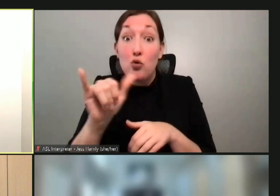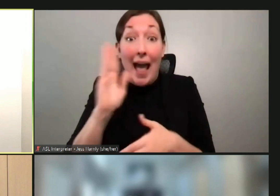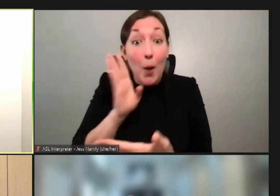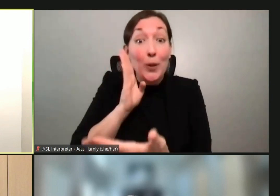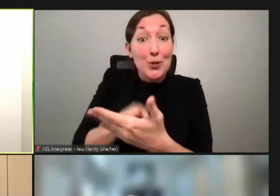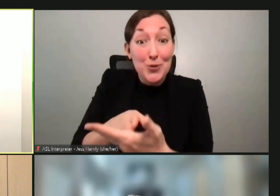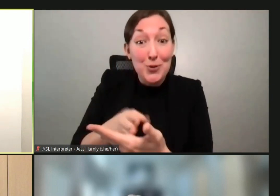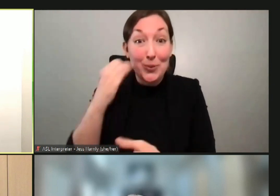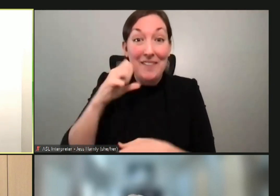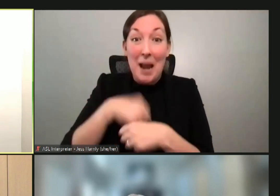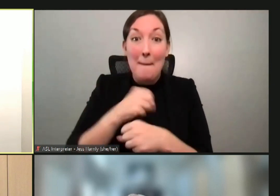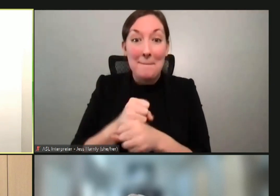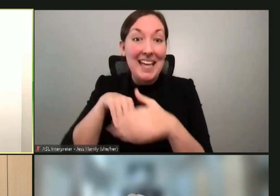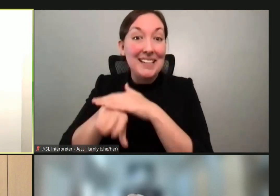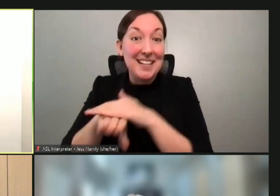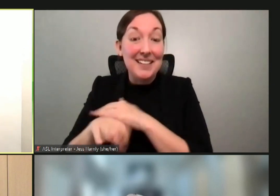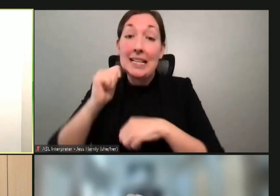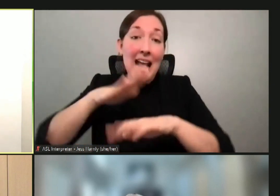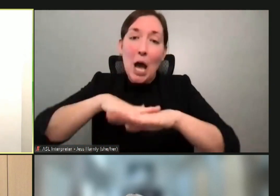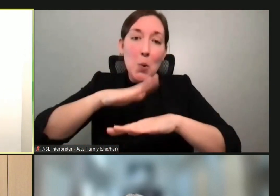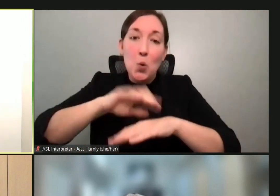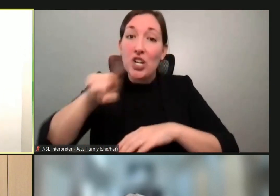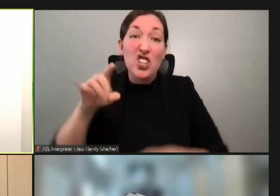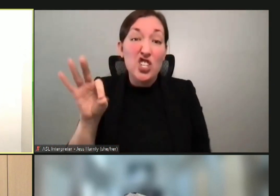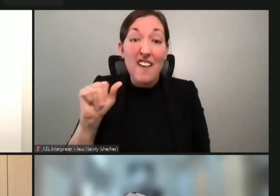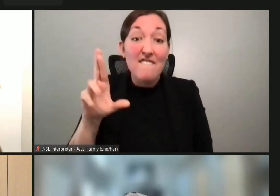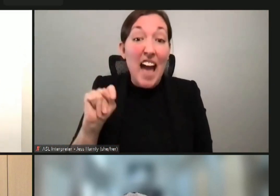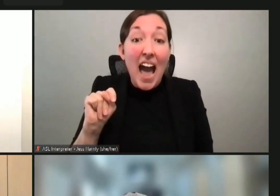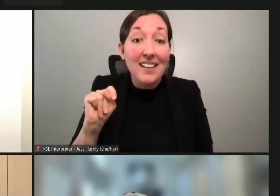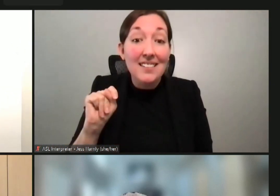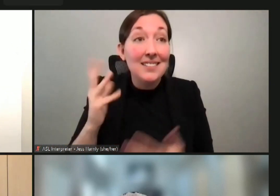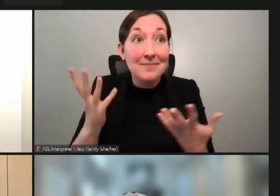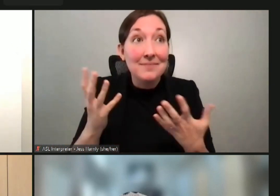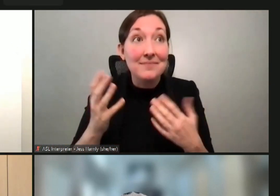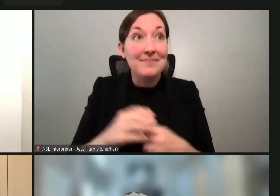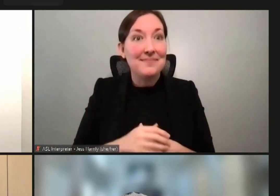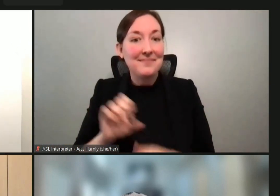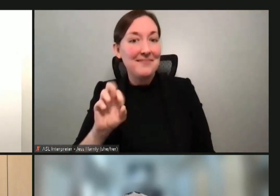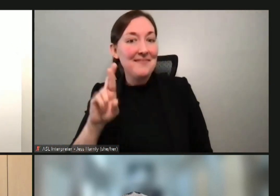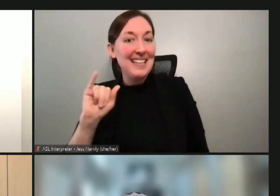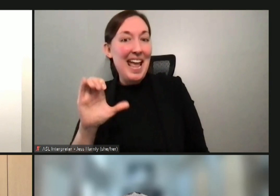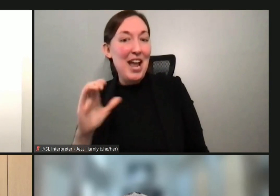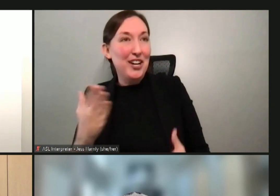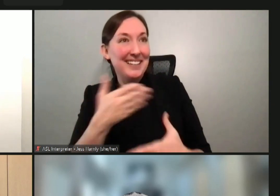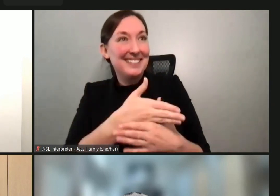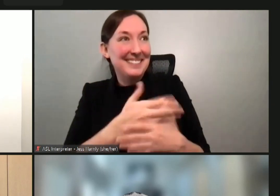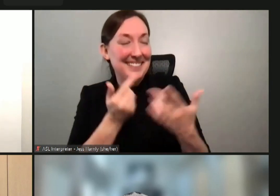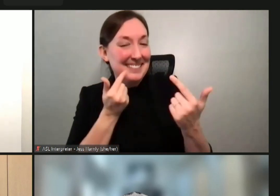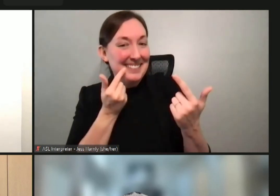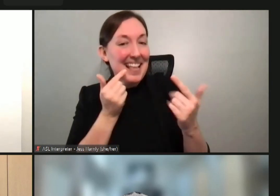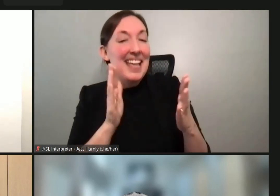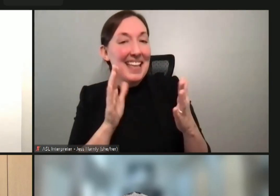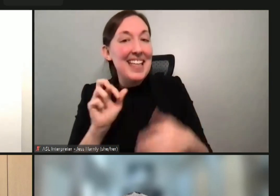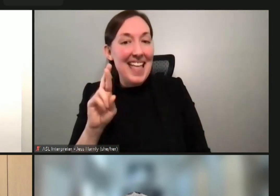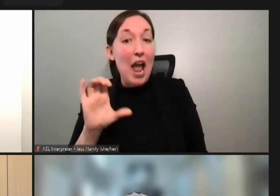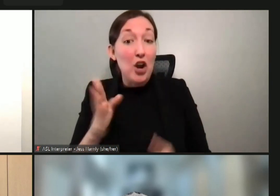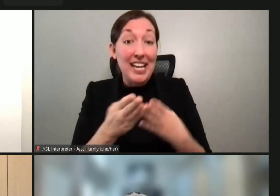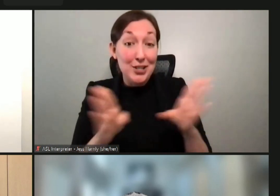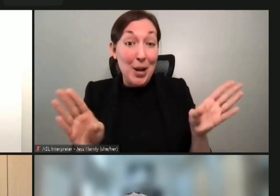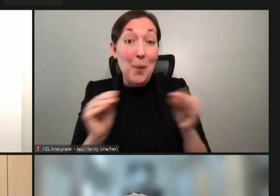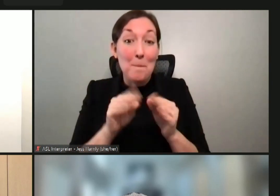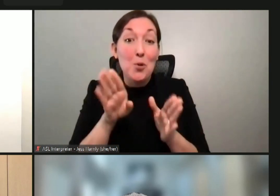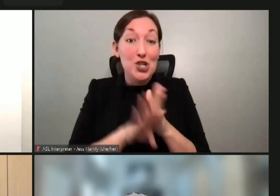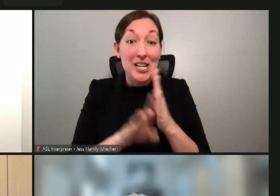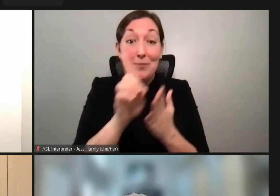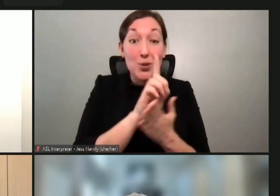inclusive, that that's not a warning. That's just a fact. general, in general, it's way cheaper to design it in